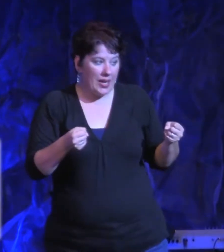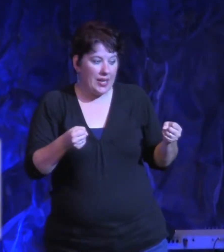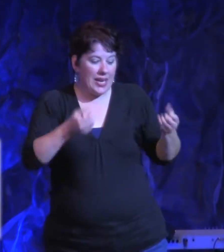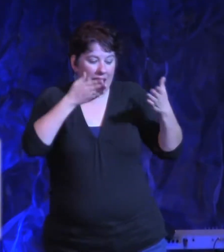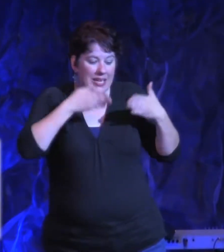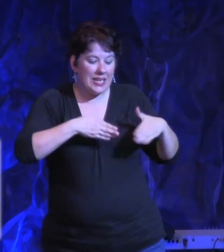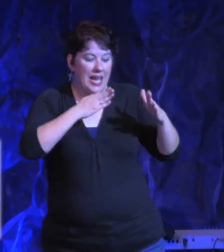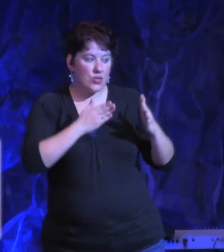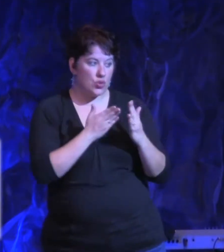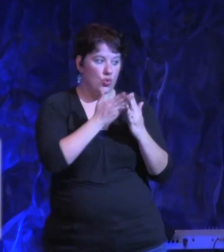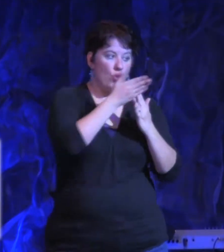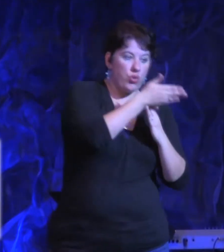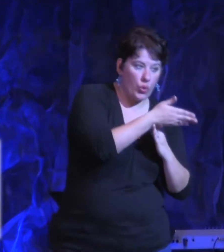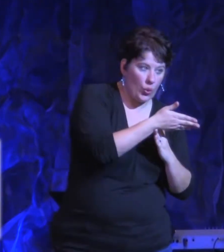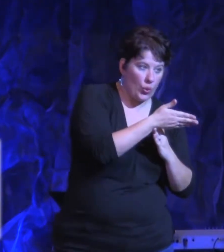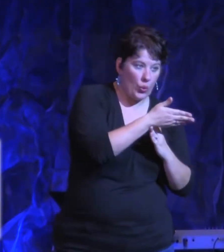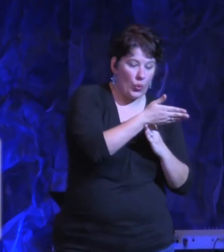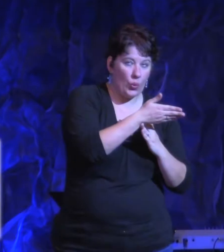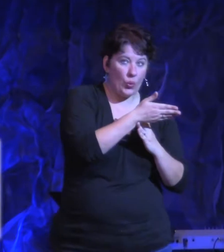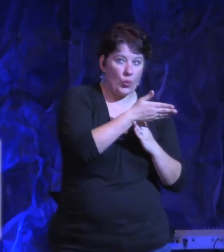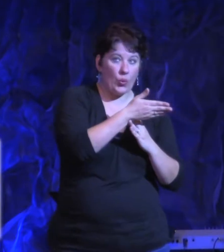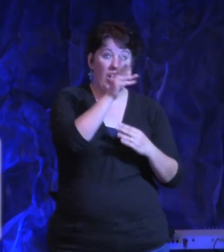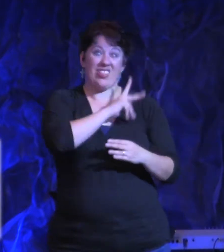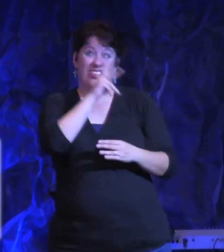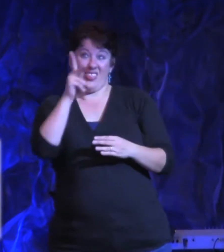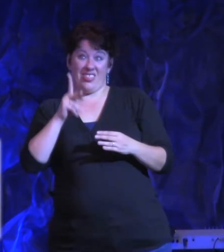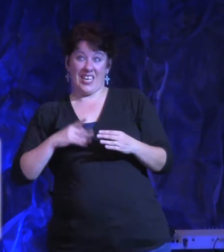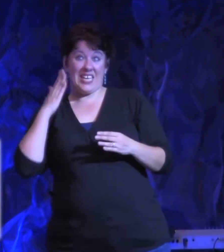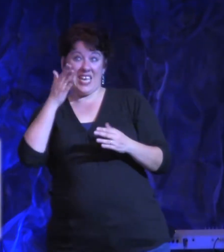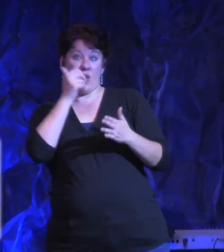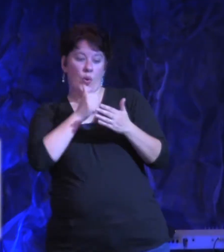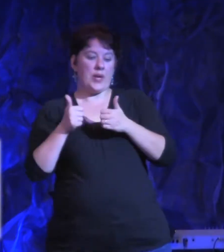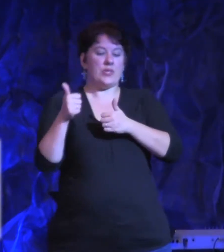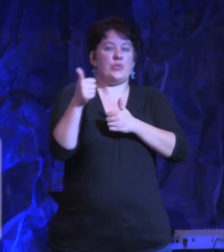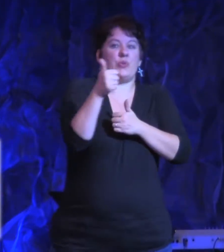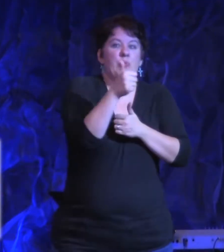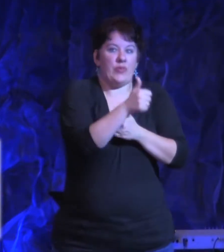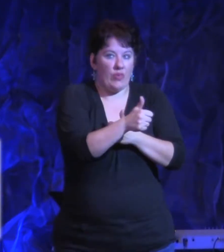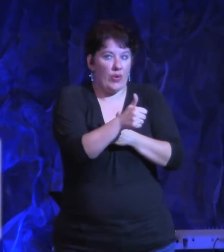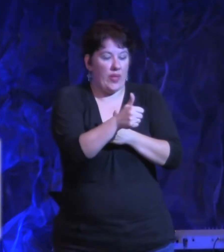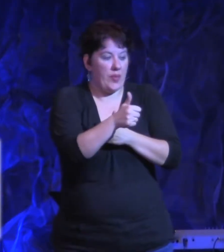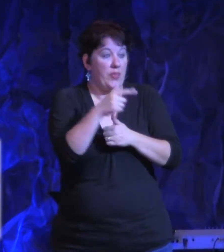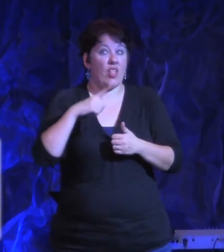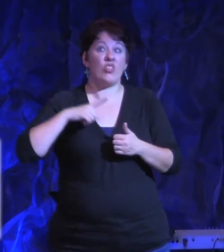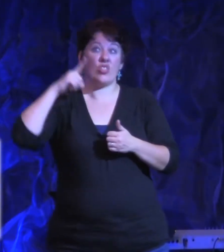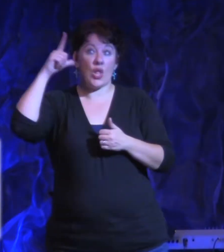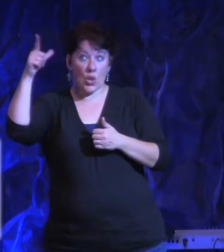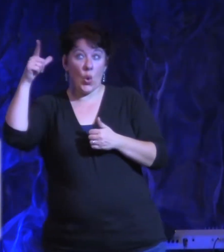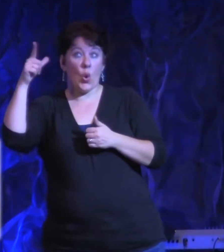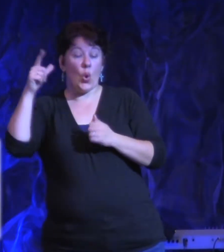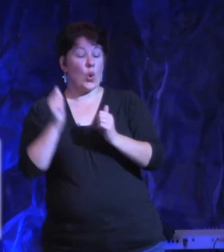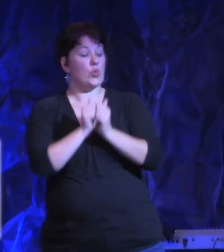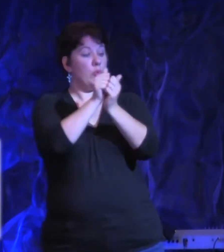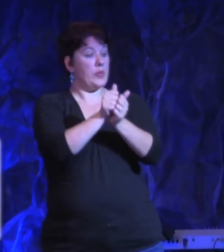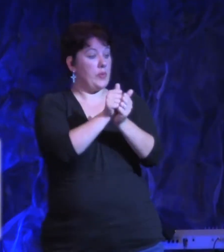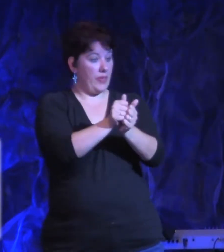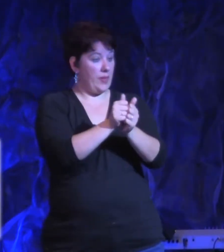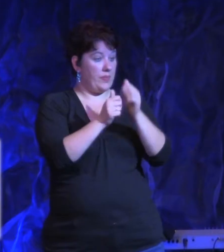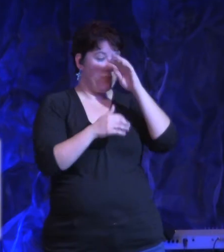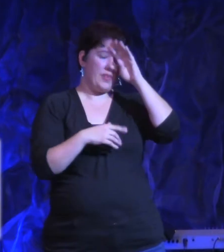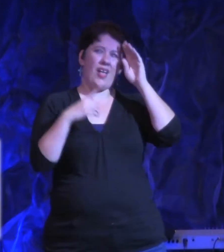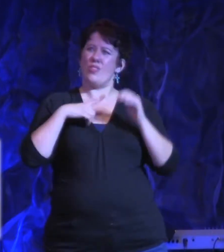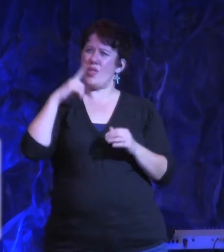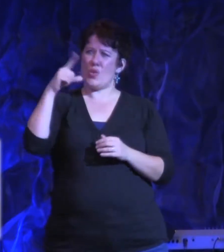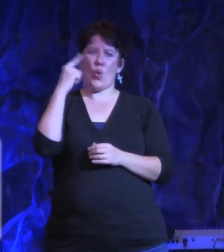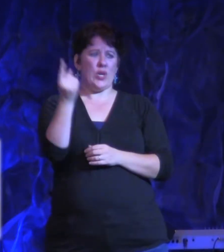the gate and go out. Their king will pass through before them. The Lord at their head. Come on, how many of know the Lord's